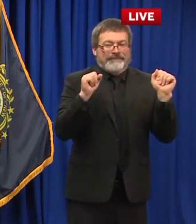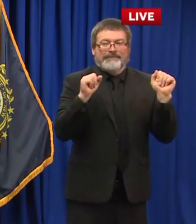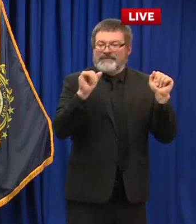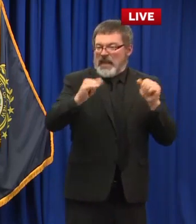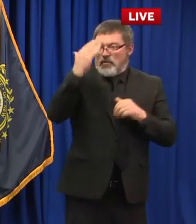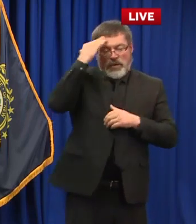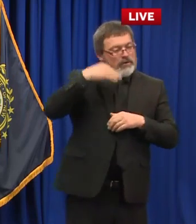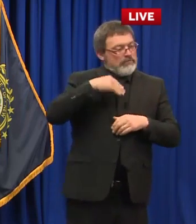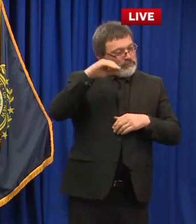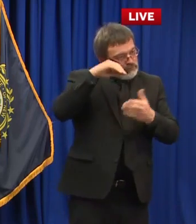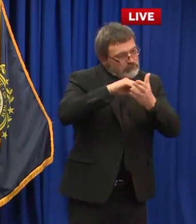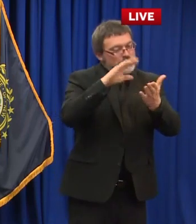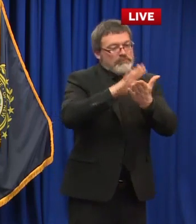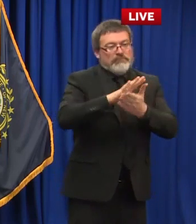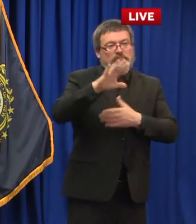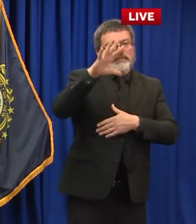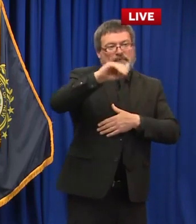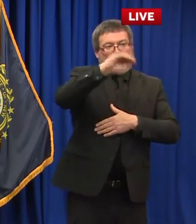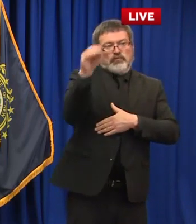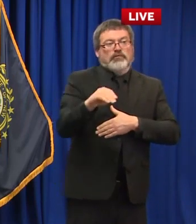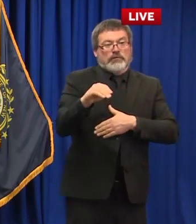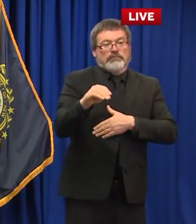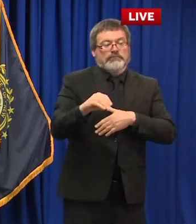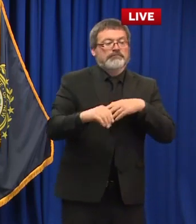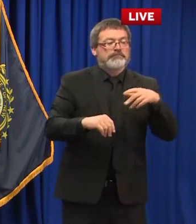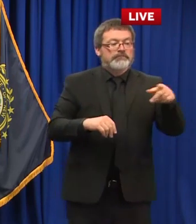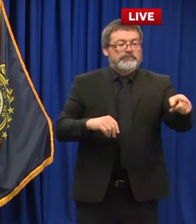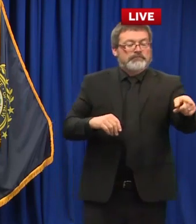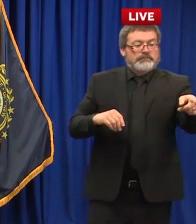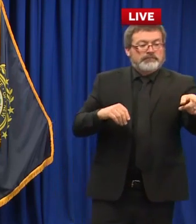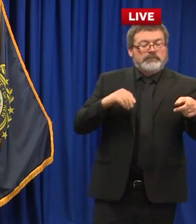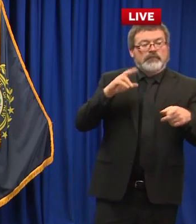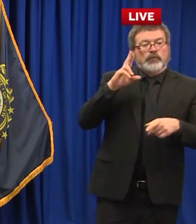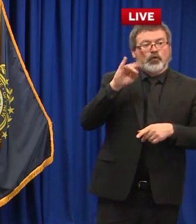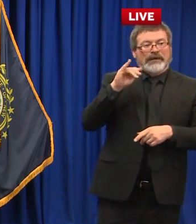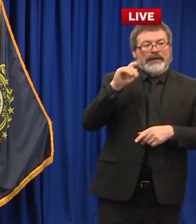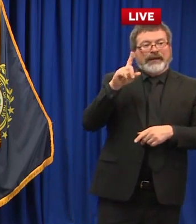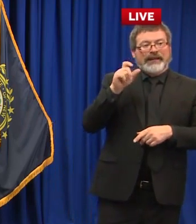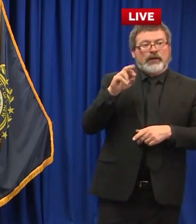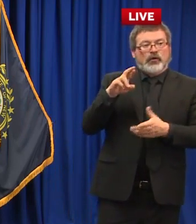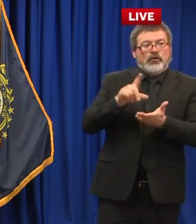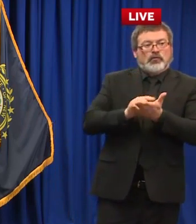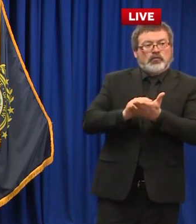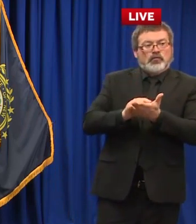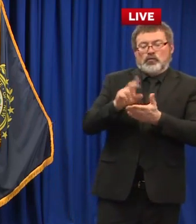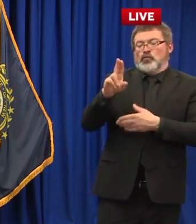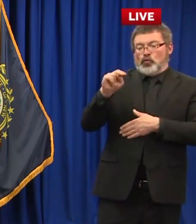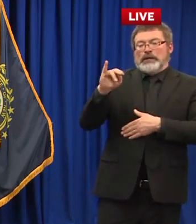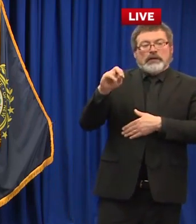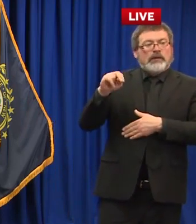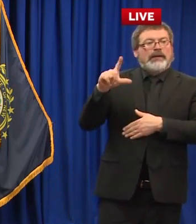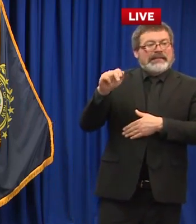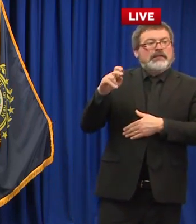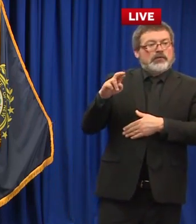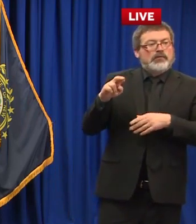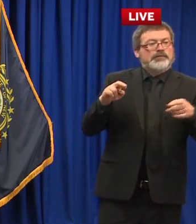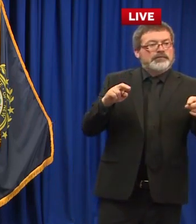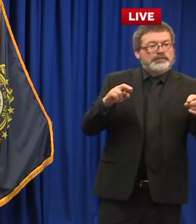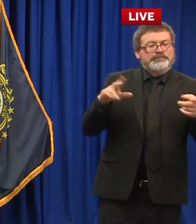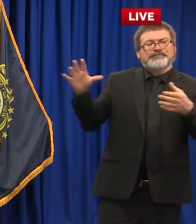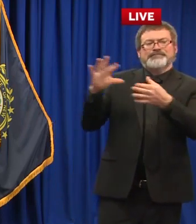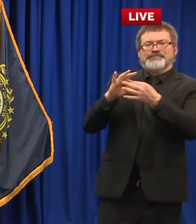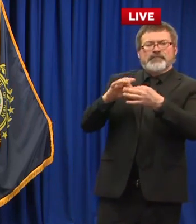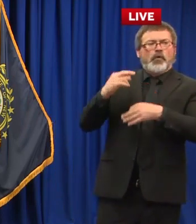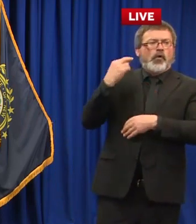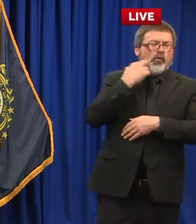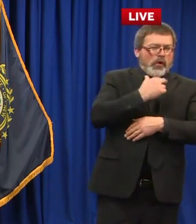comes from well what's uniquely different in the environment of a wedding reception versus an indoor restaurant in other words yeah not